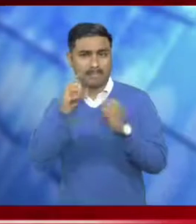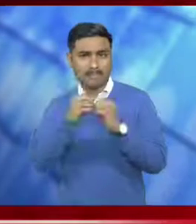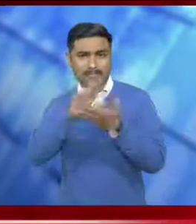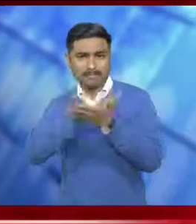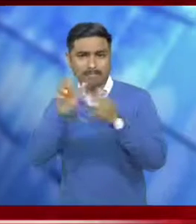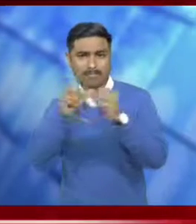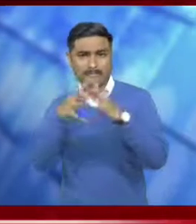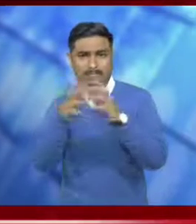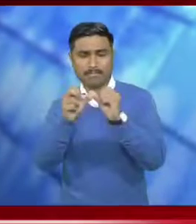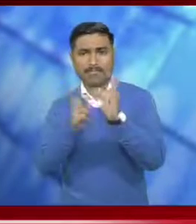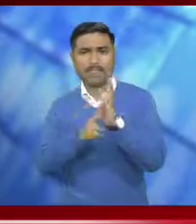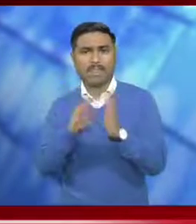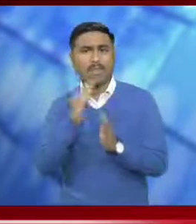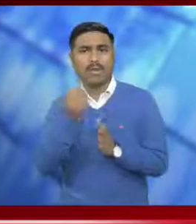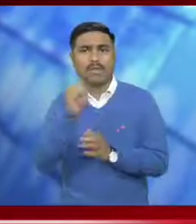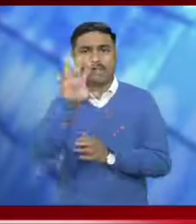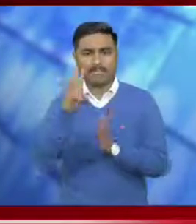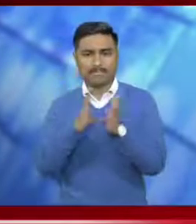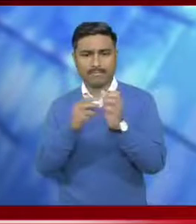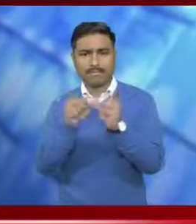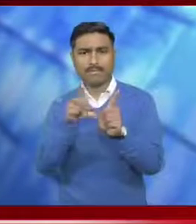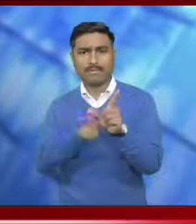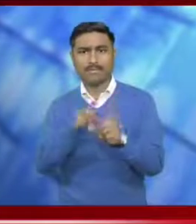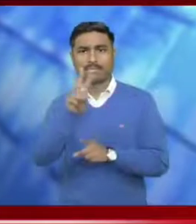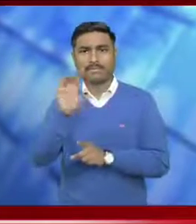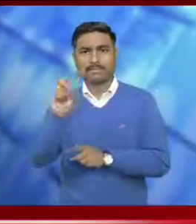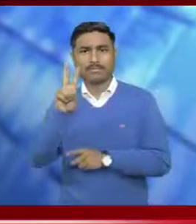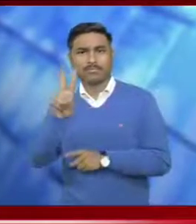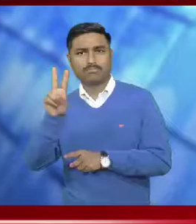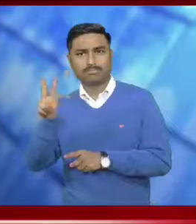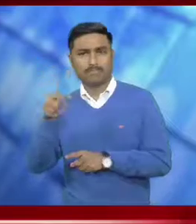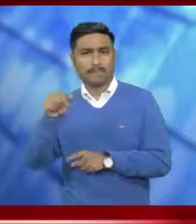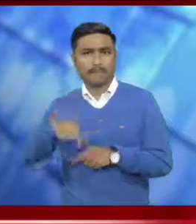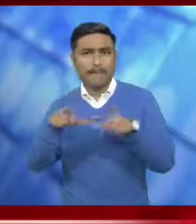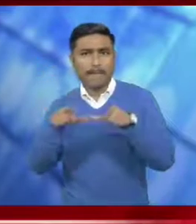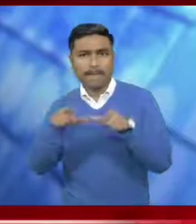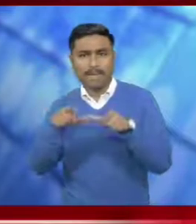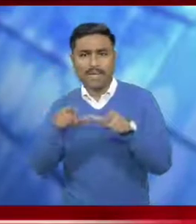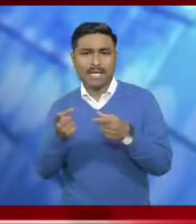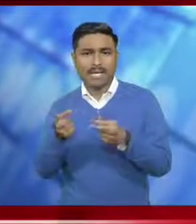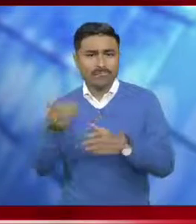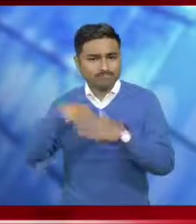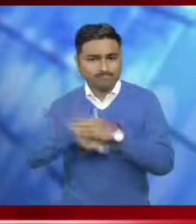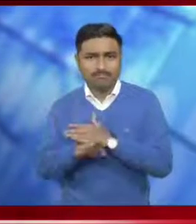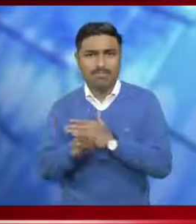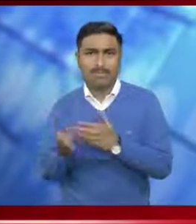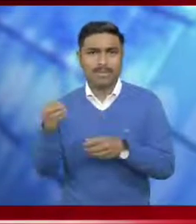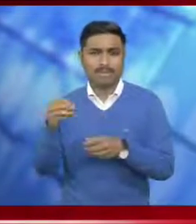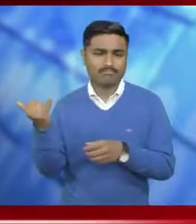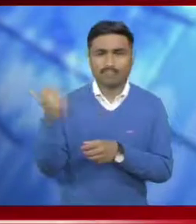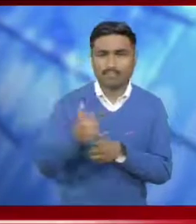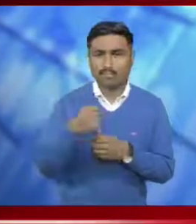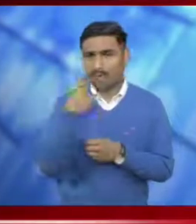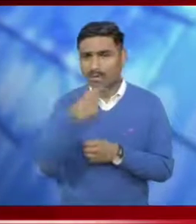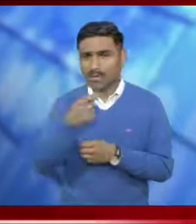Veterinary Services Headquarter at Krissi Bhavan on 5th May 2022 under the chairmanship of Dr. P. Senthil